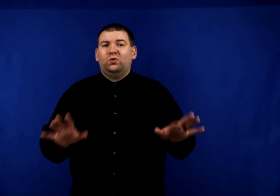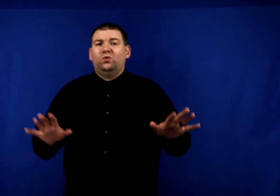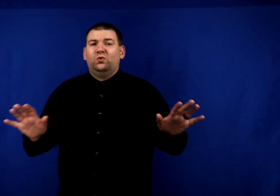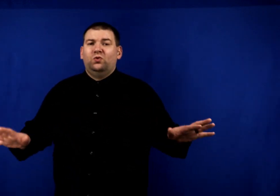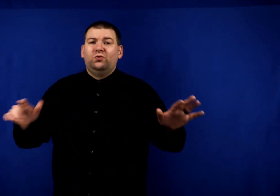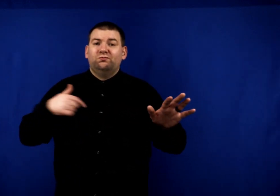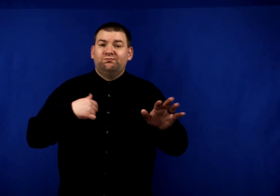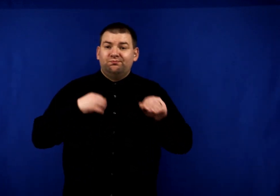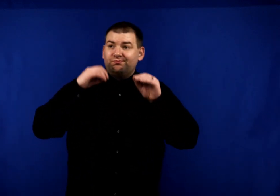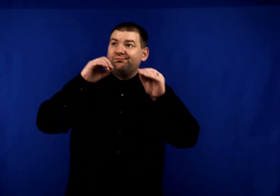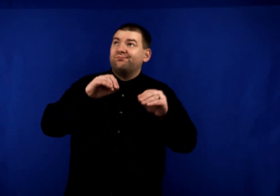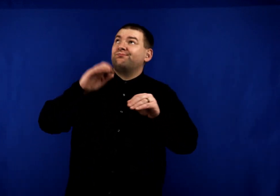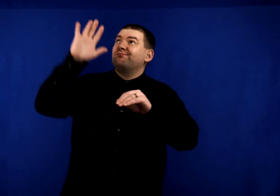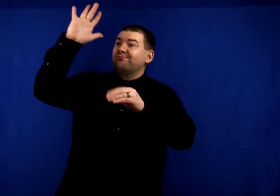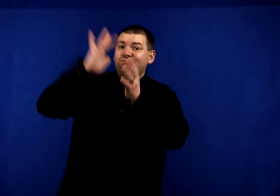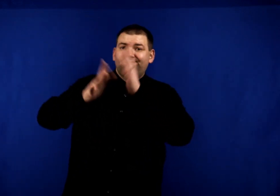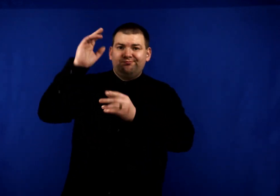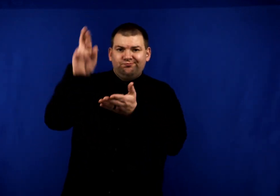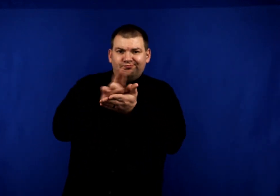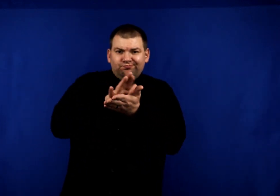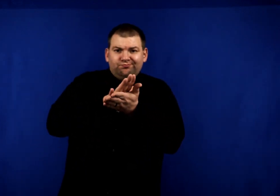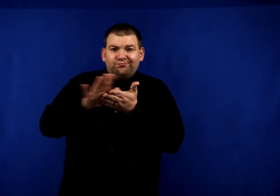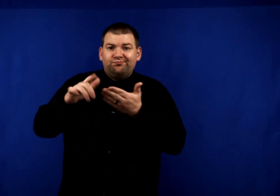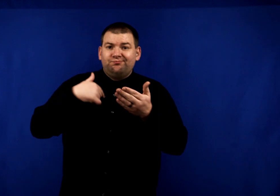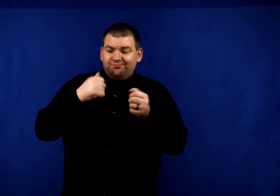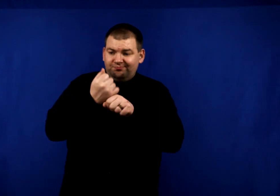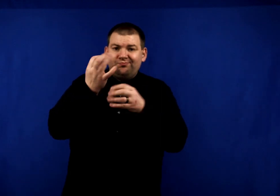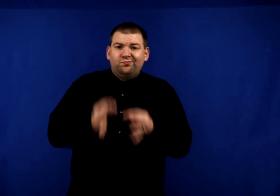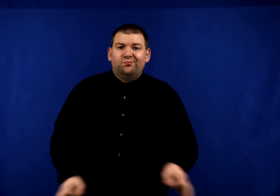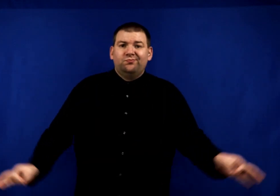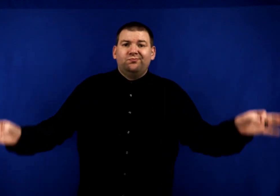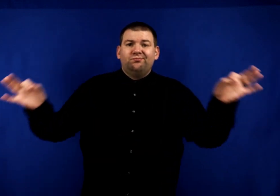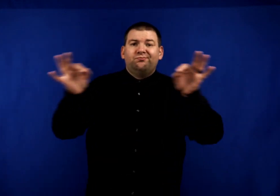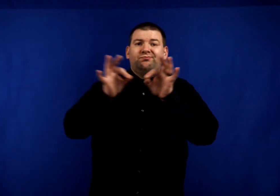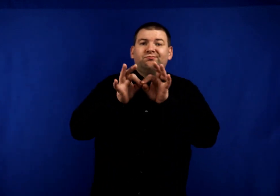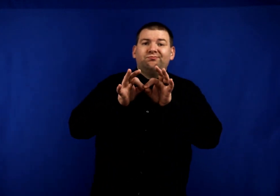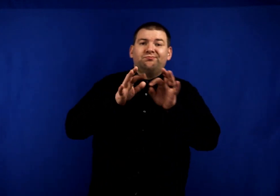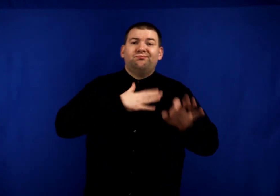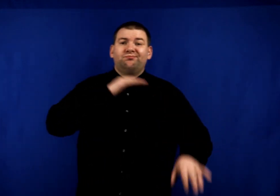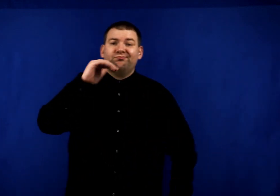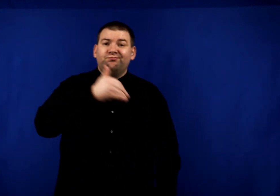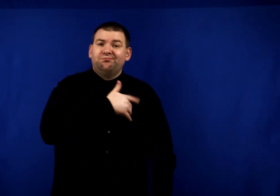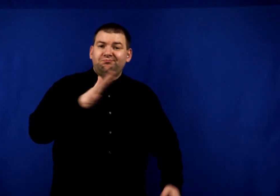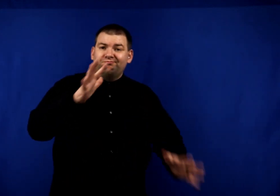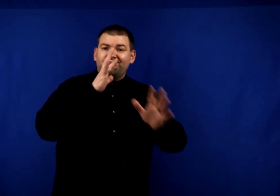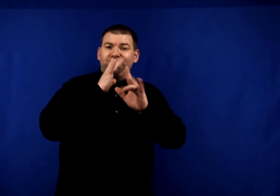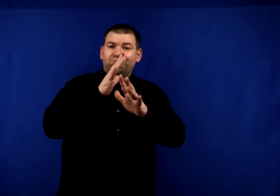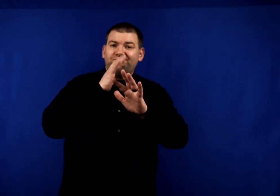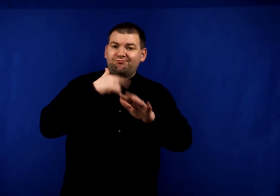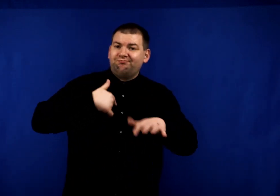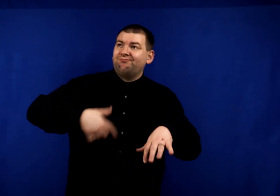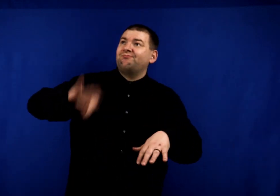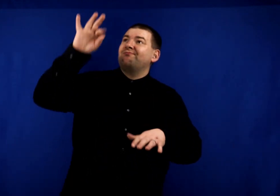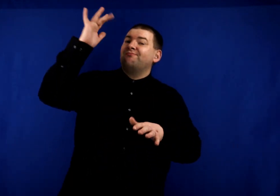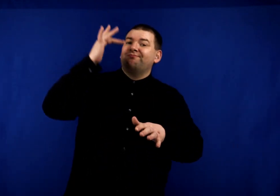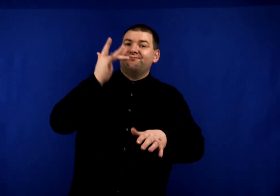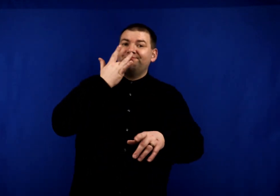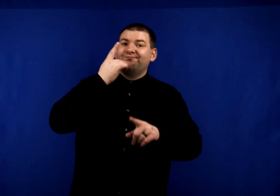I've put on His righteousness, I've been made worthy My soul's been spoken for, I have